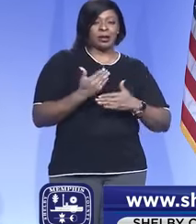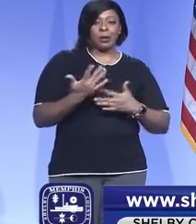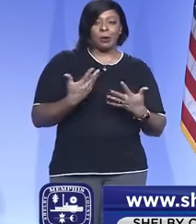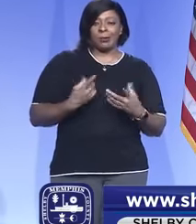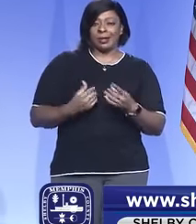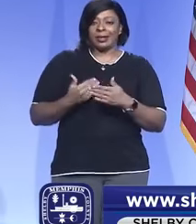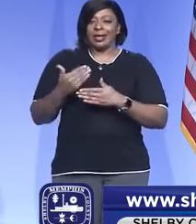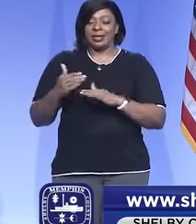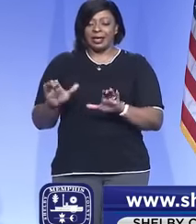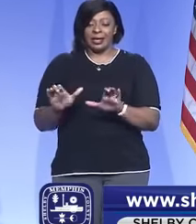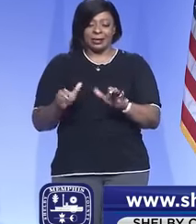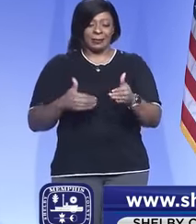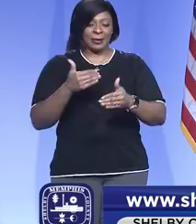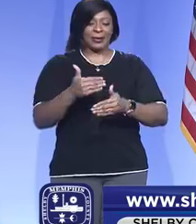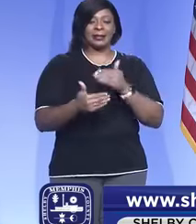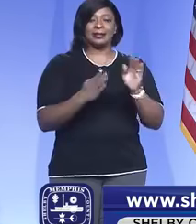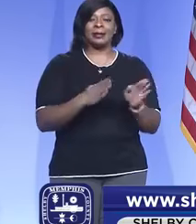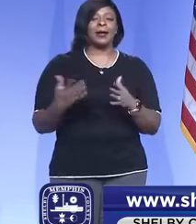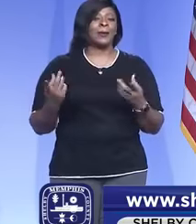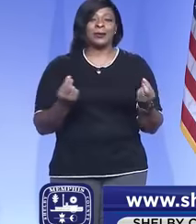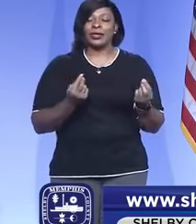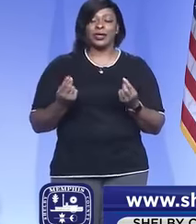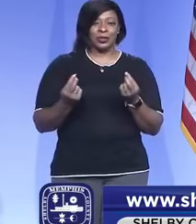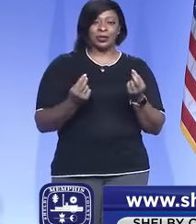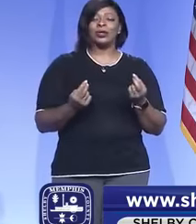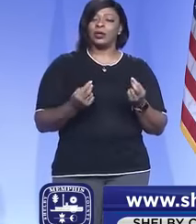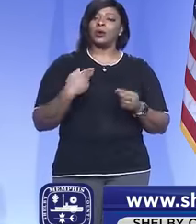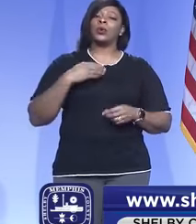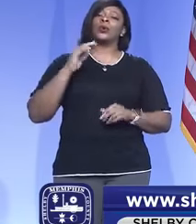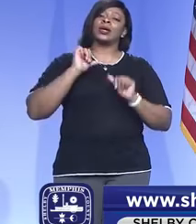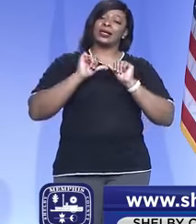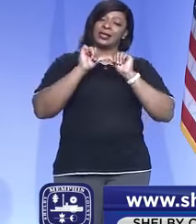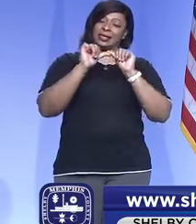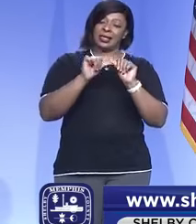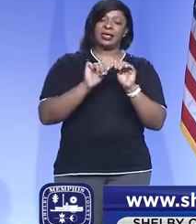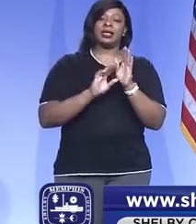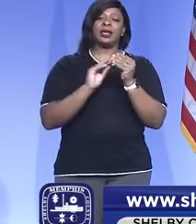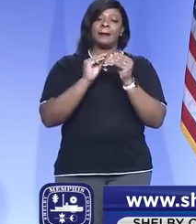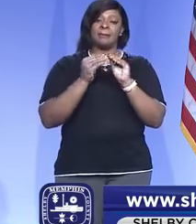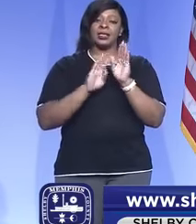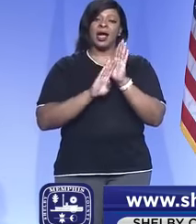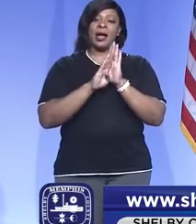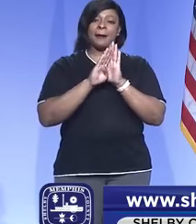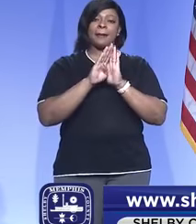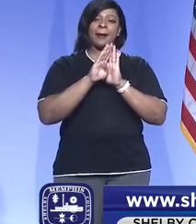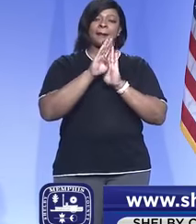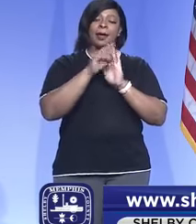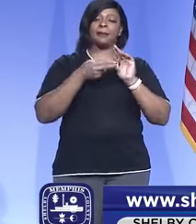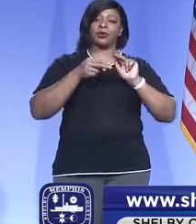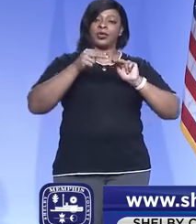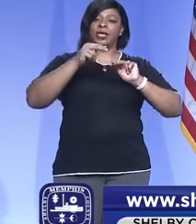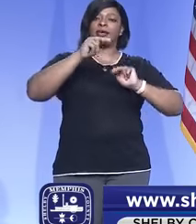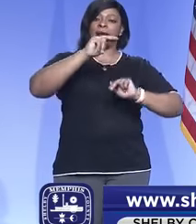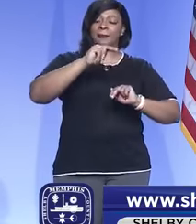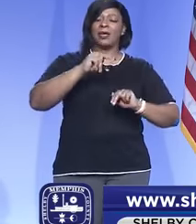are our next actions. So, we do know that we're continuing to trend upward. We've had the largest number of reported cases in a